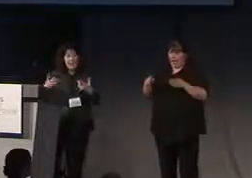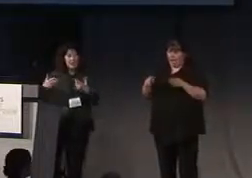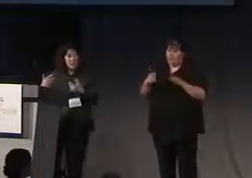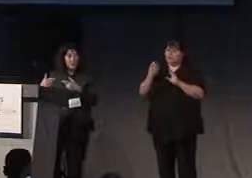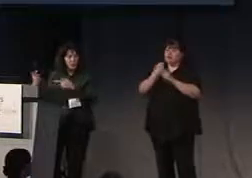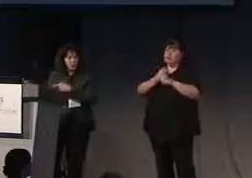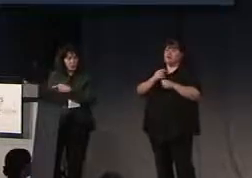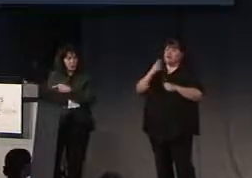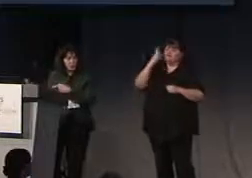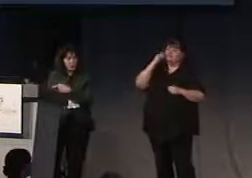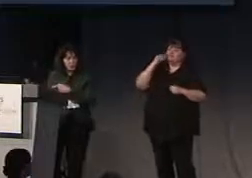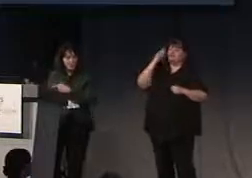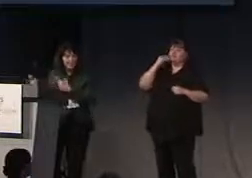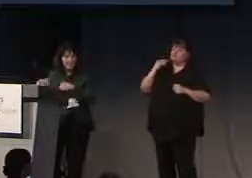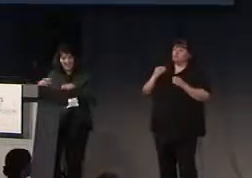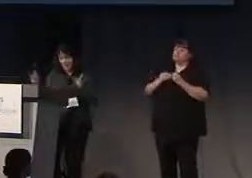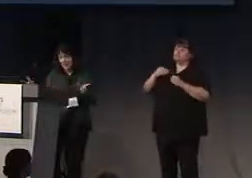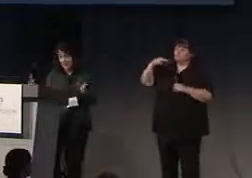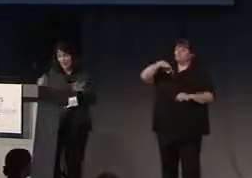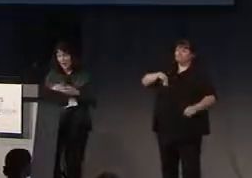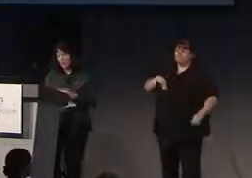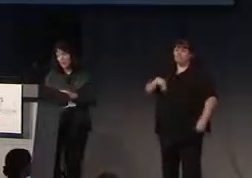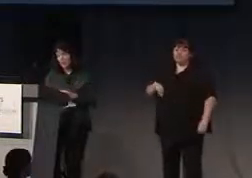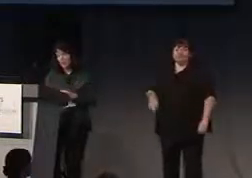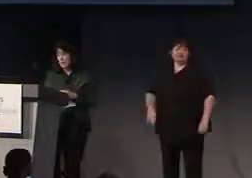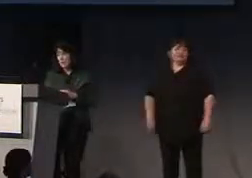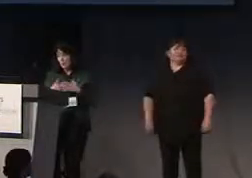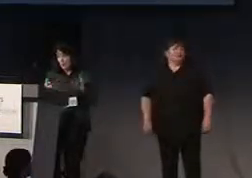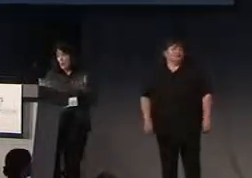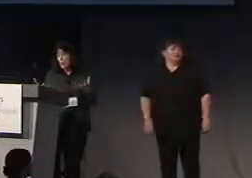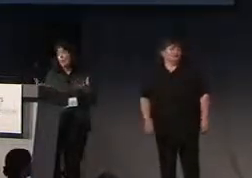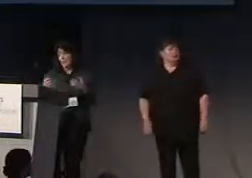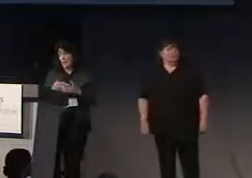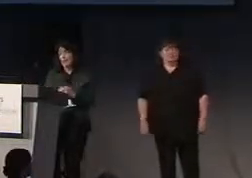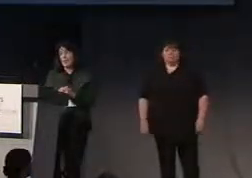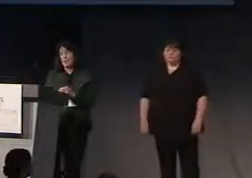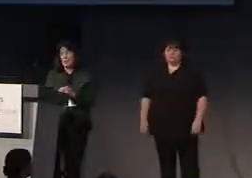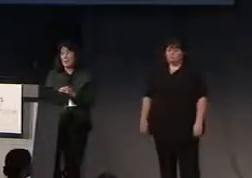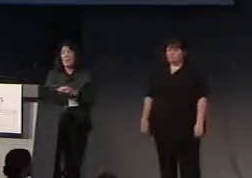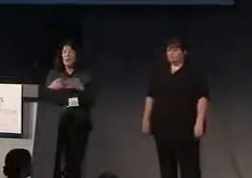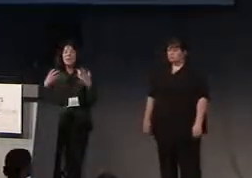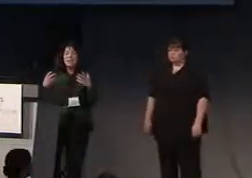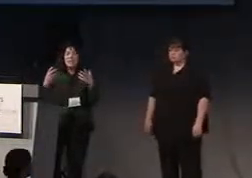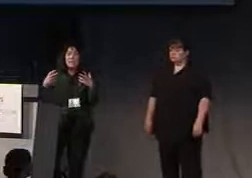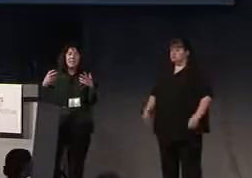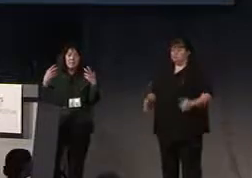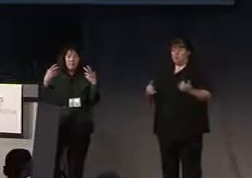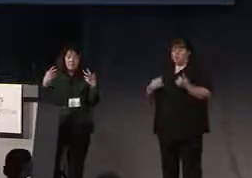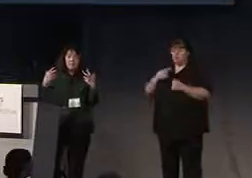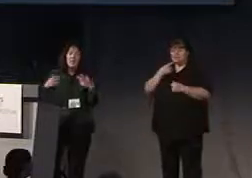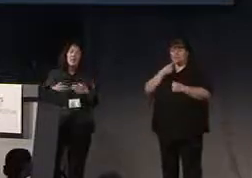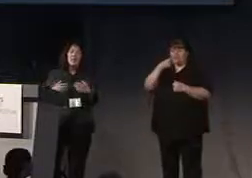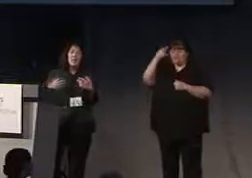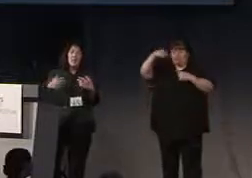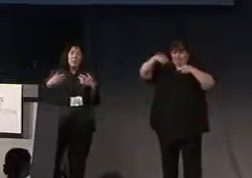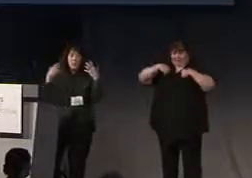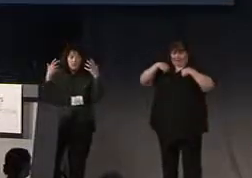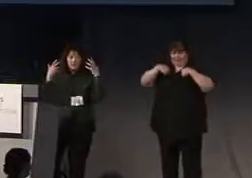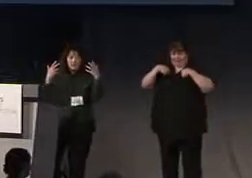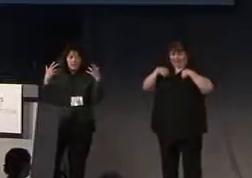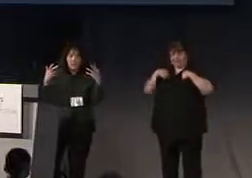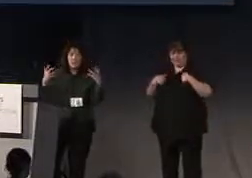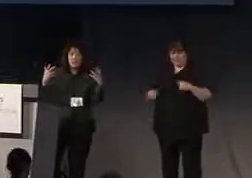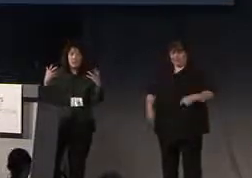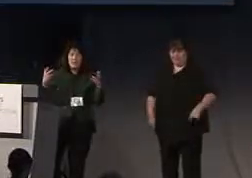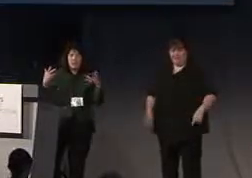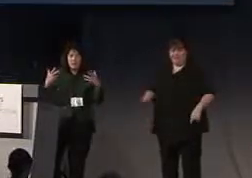enhance, therefore, your perception of the familiar, what you ordinarily experience. And I want to say that, to me, what